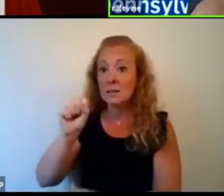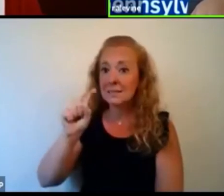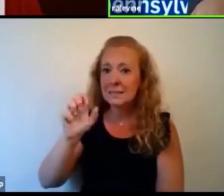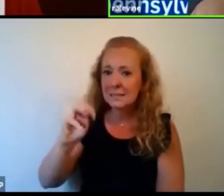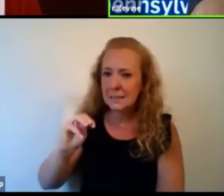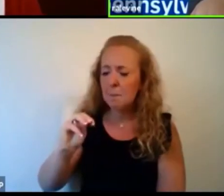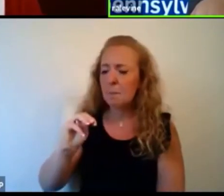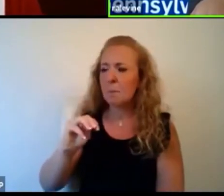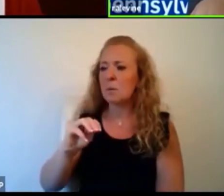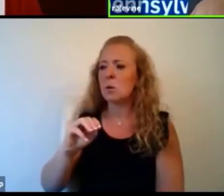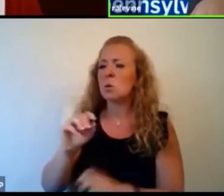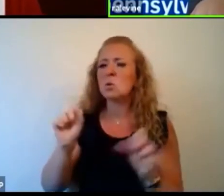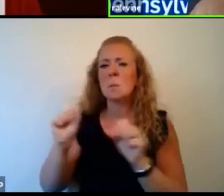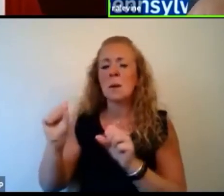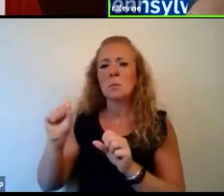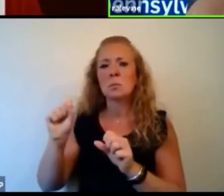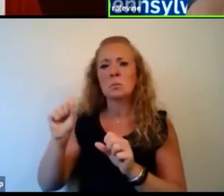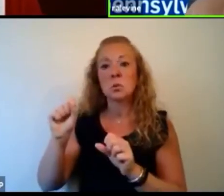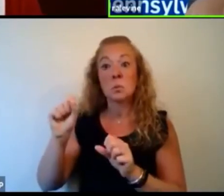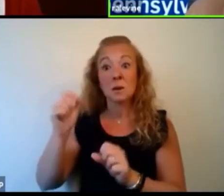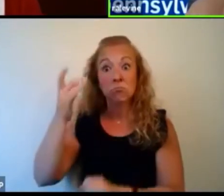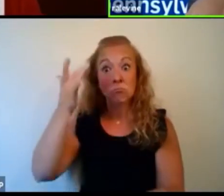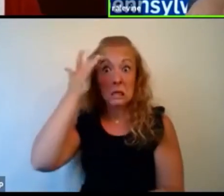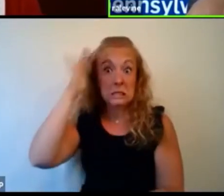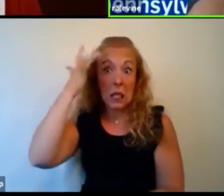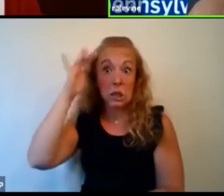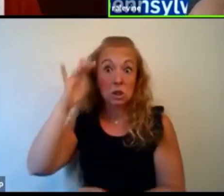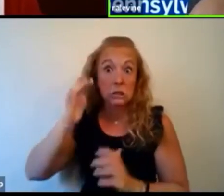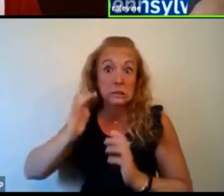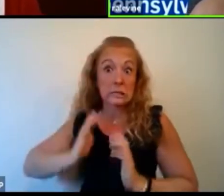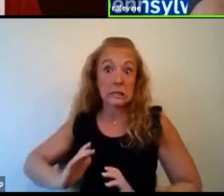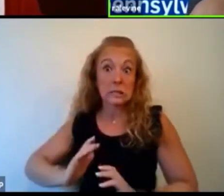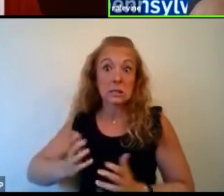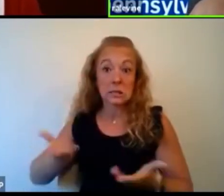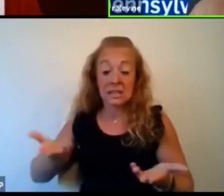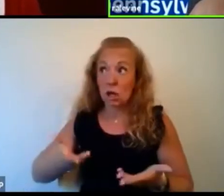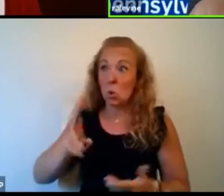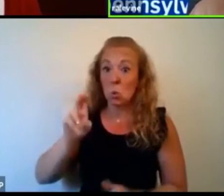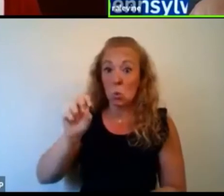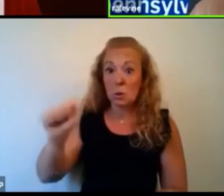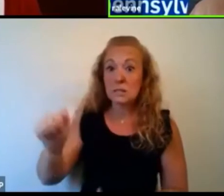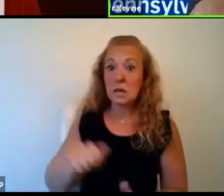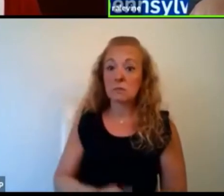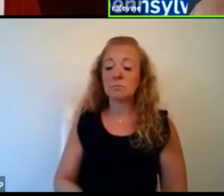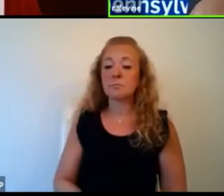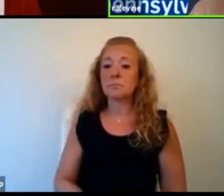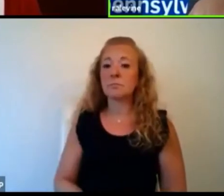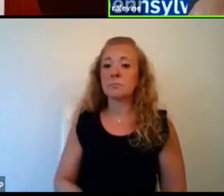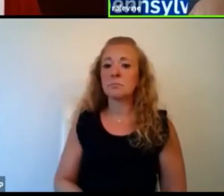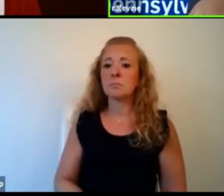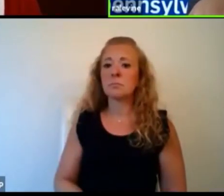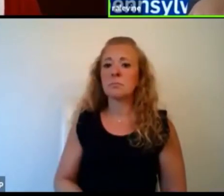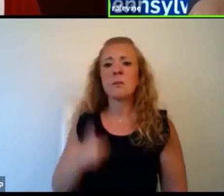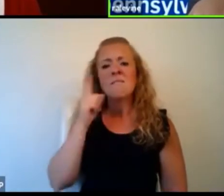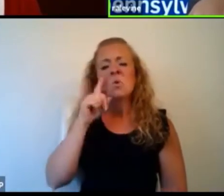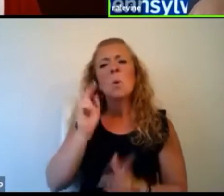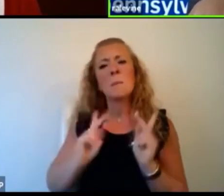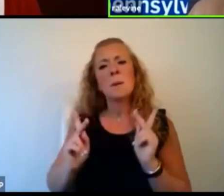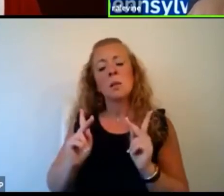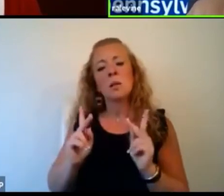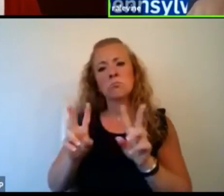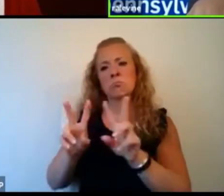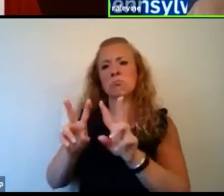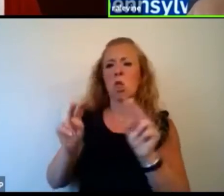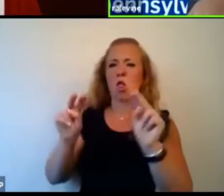um, citizens of, of the United States, uh, to be able to, to, to look critically at